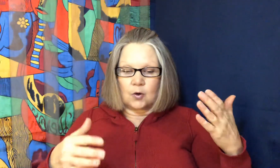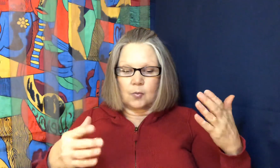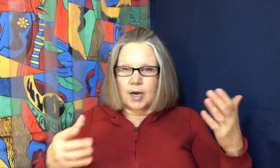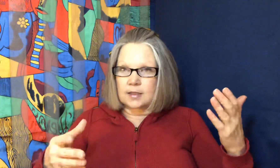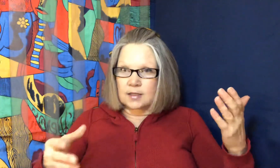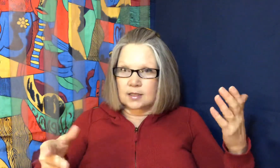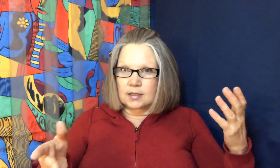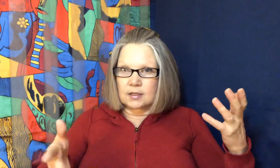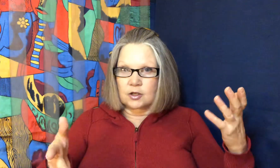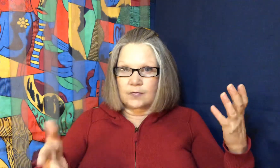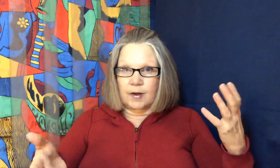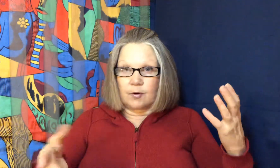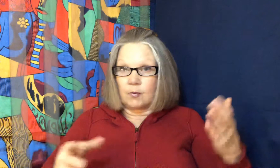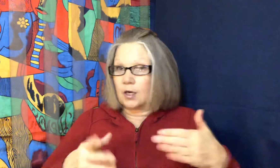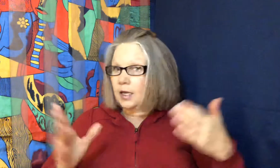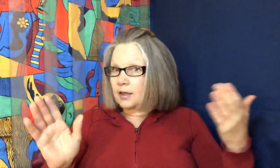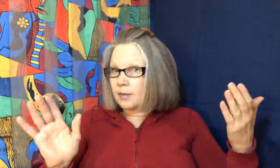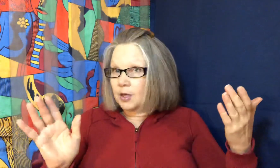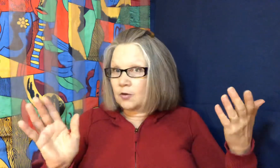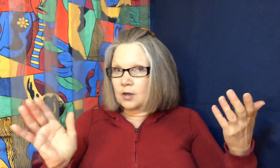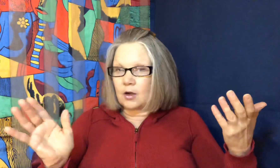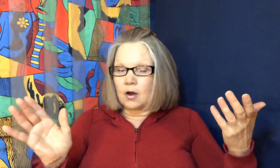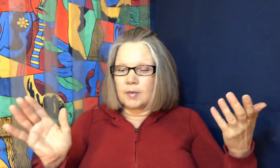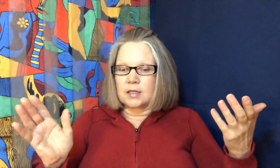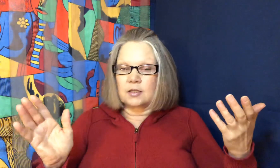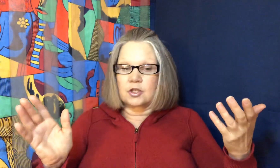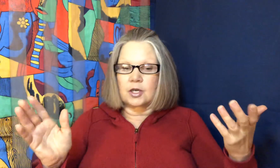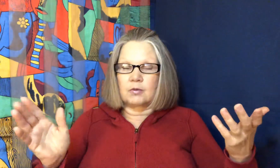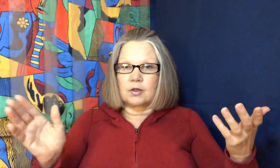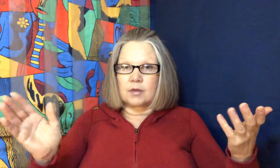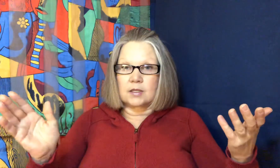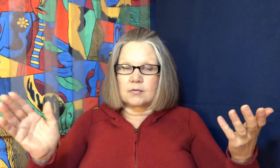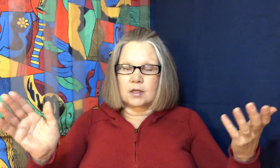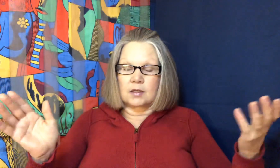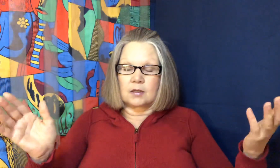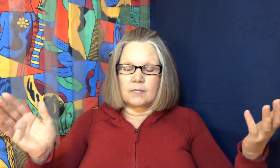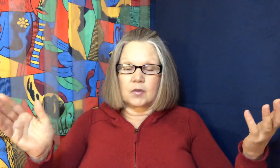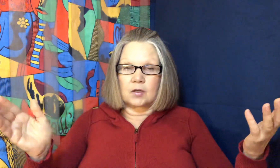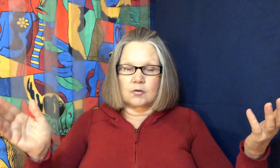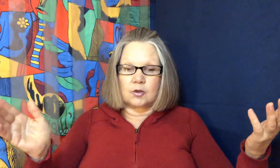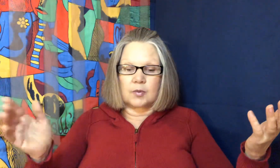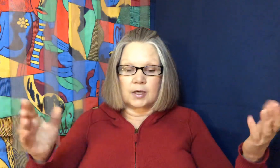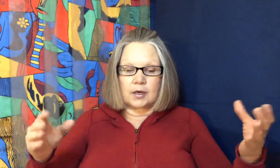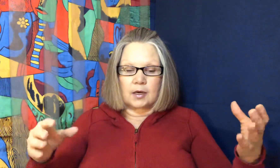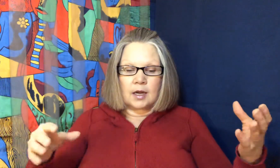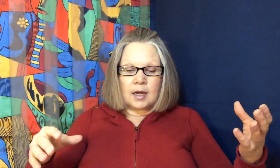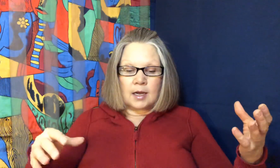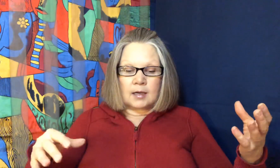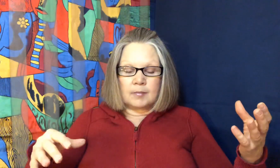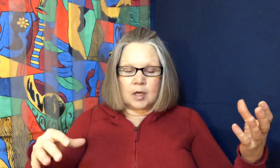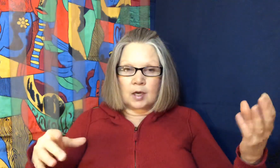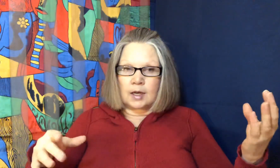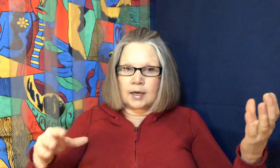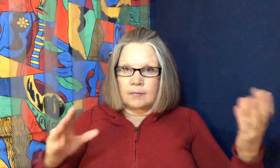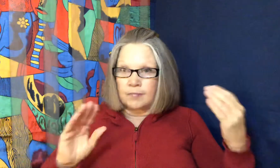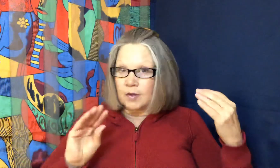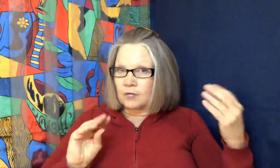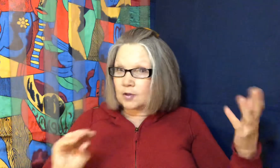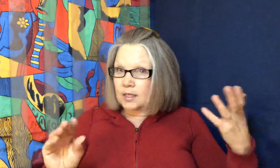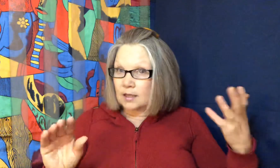practices is your favorite one and let me know in the comments and share with the rest of the the group here online if there's anything